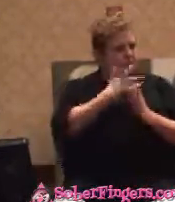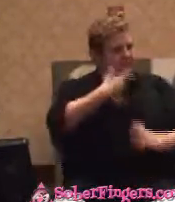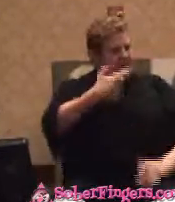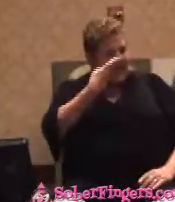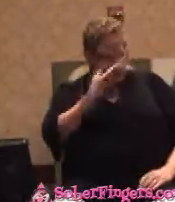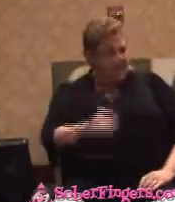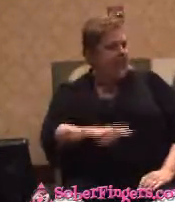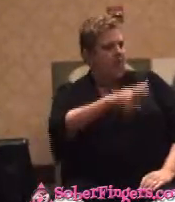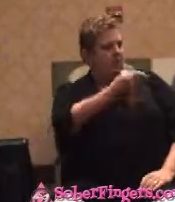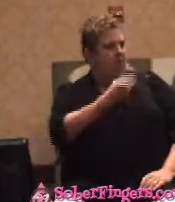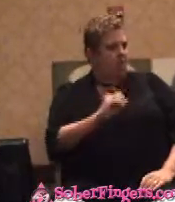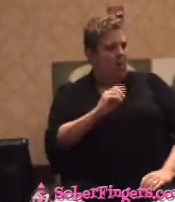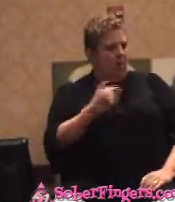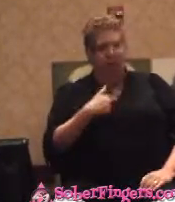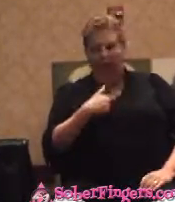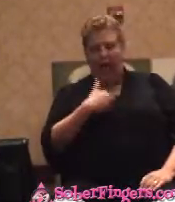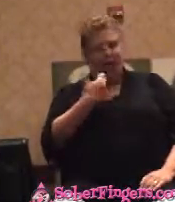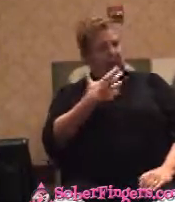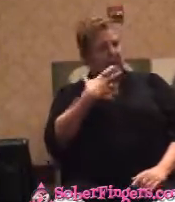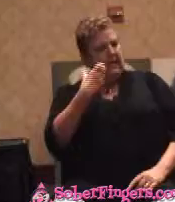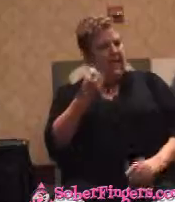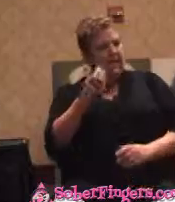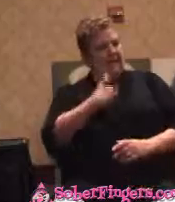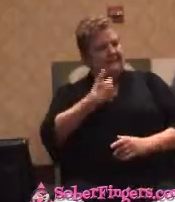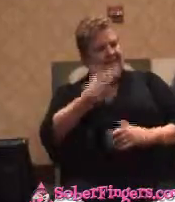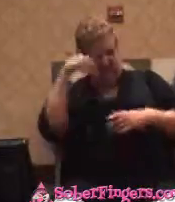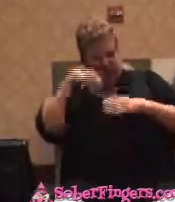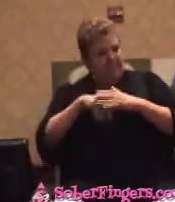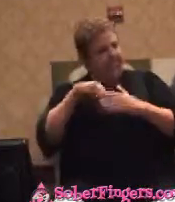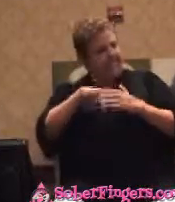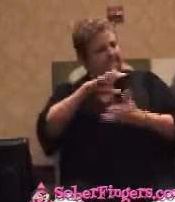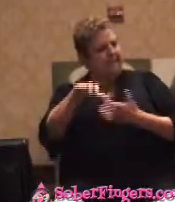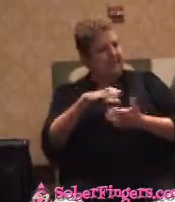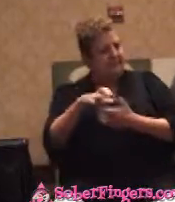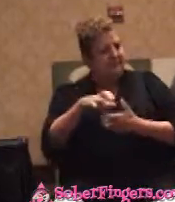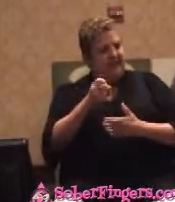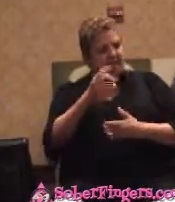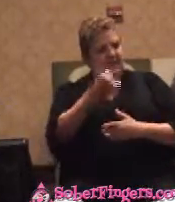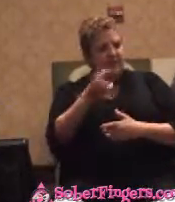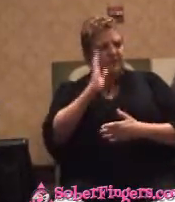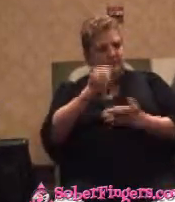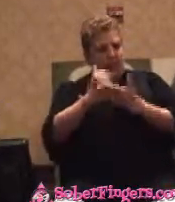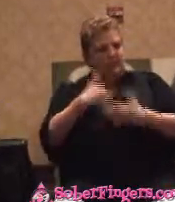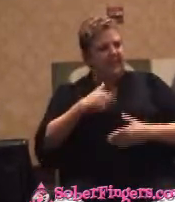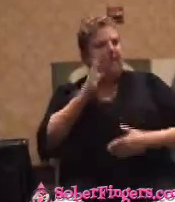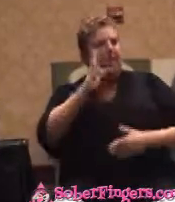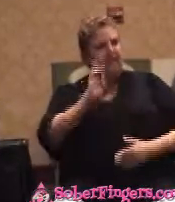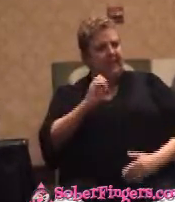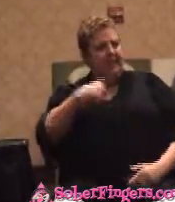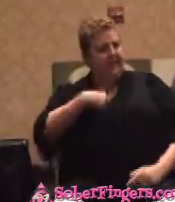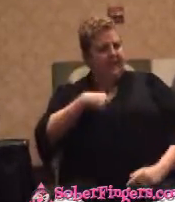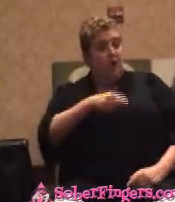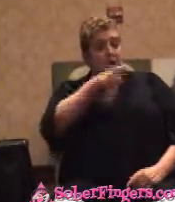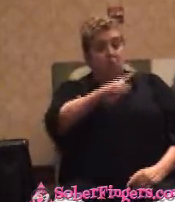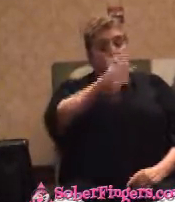I got myself in this mess. And if anybody's going to get me out, it'll be me. And you and the kids and the dog and them